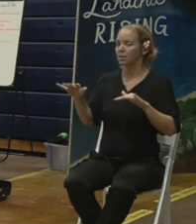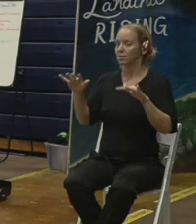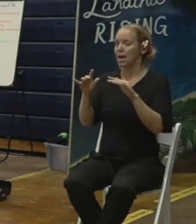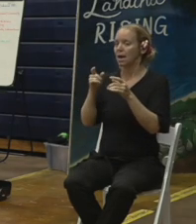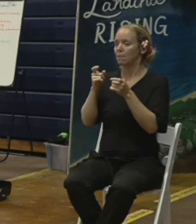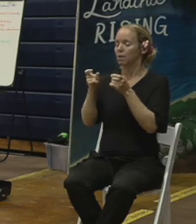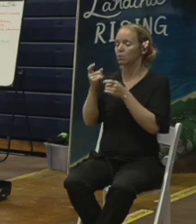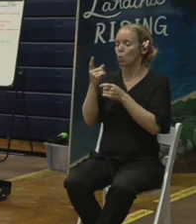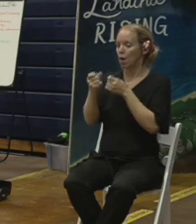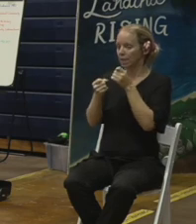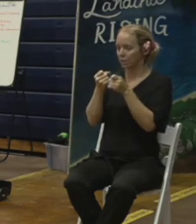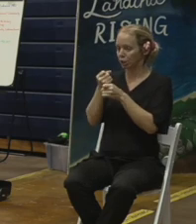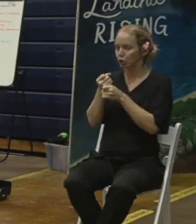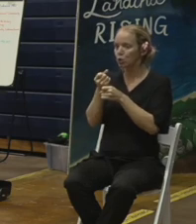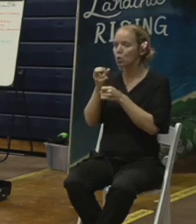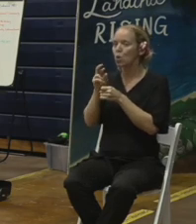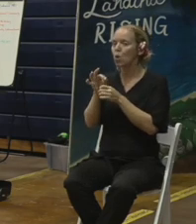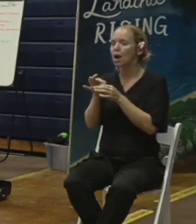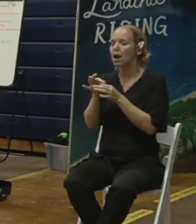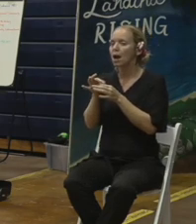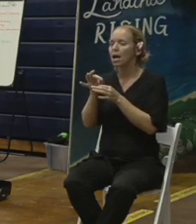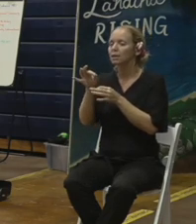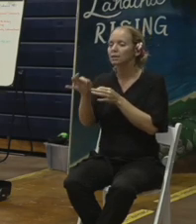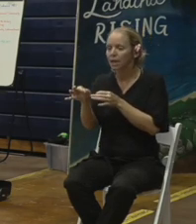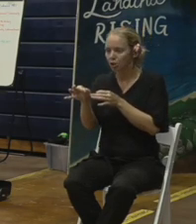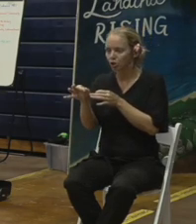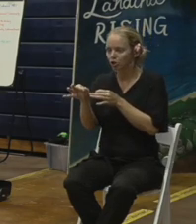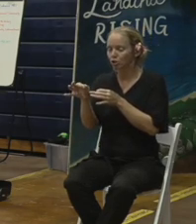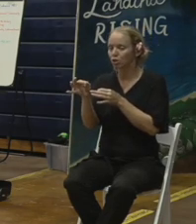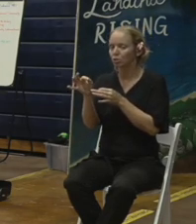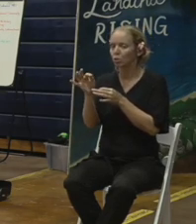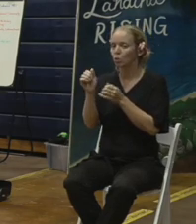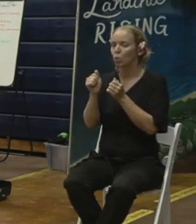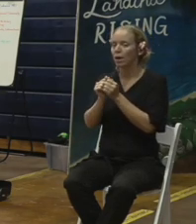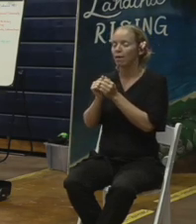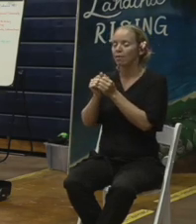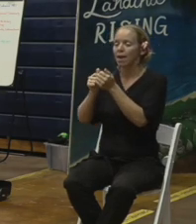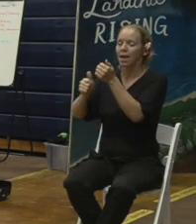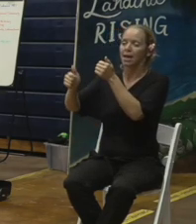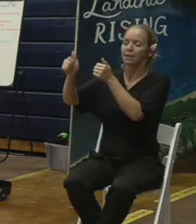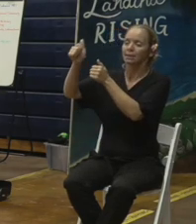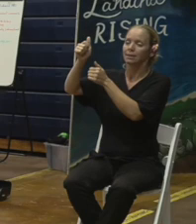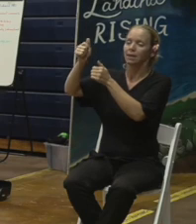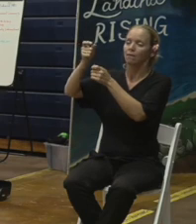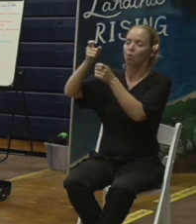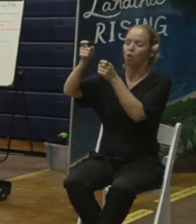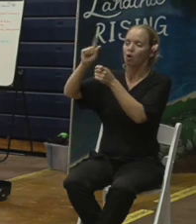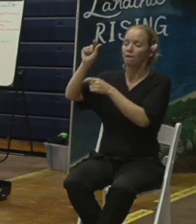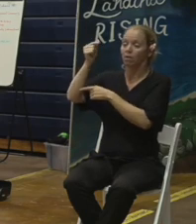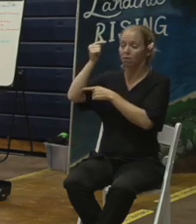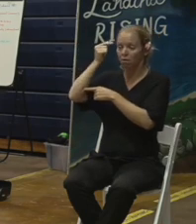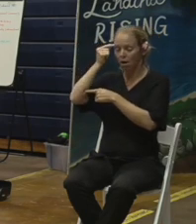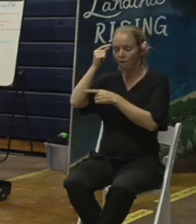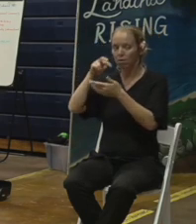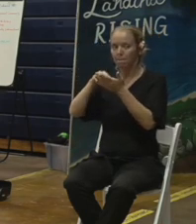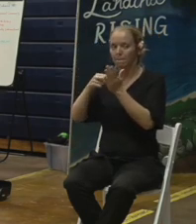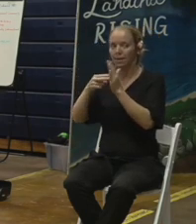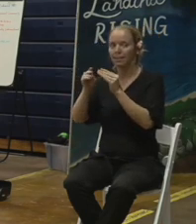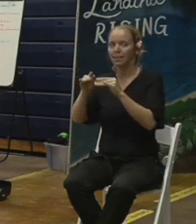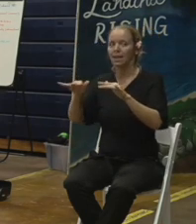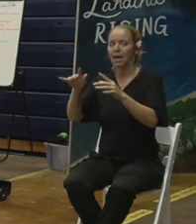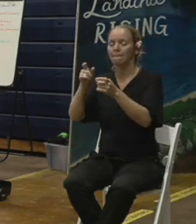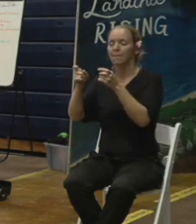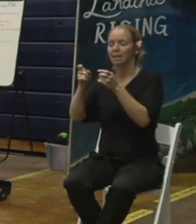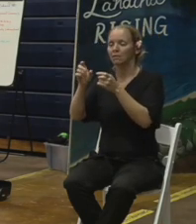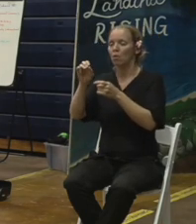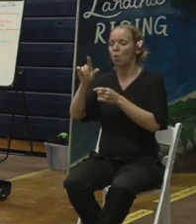or until the executive order from the governor allows us final management of the Oluwalu property now why that is